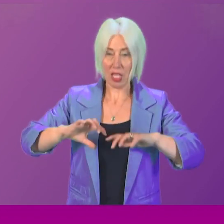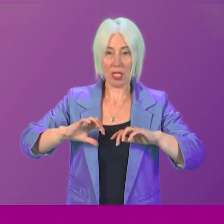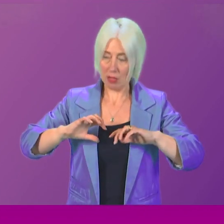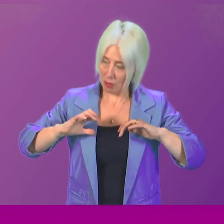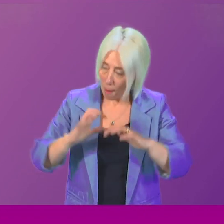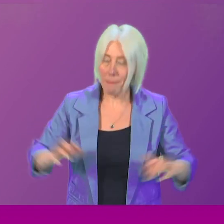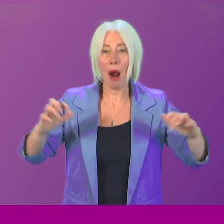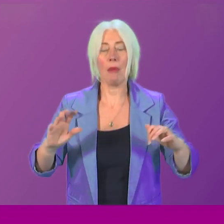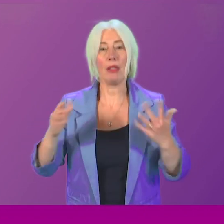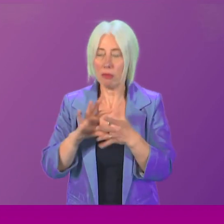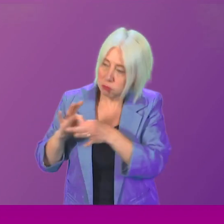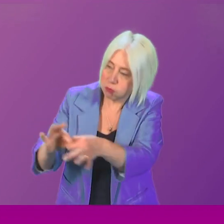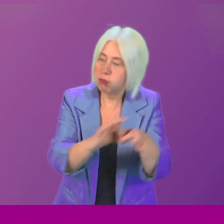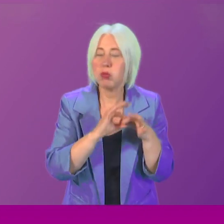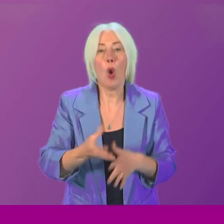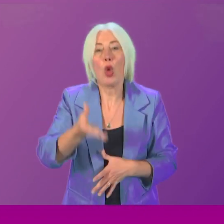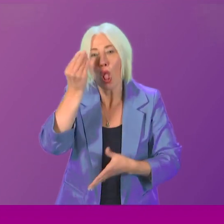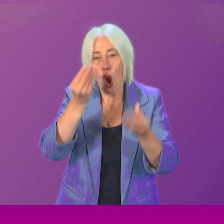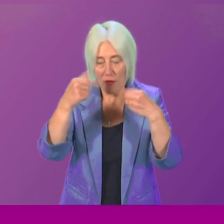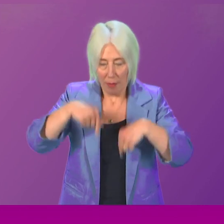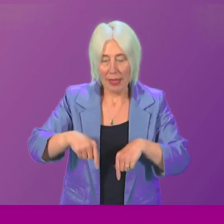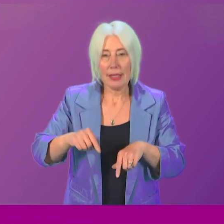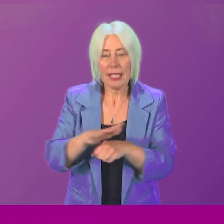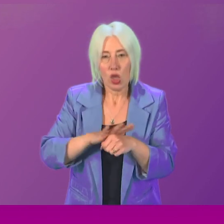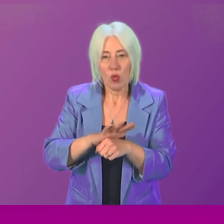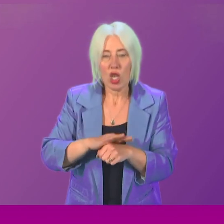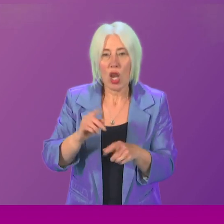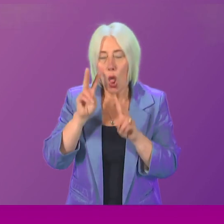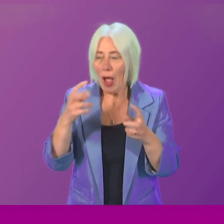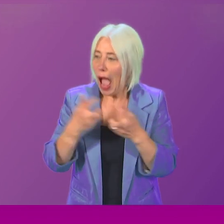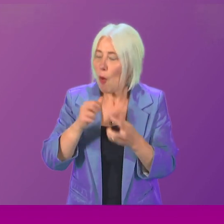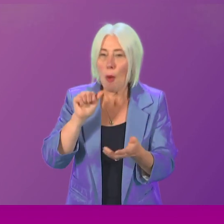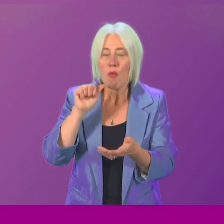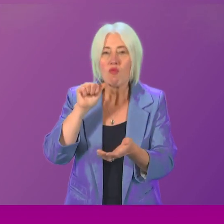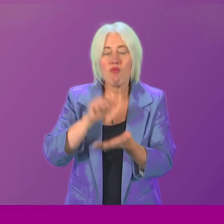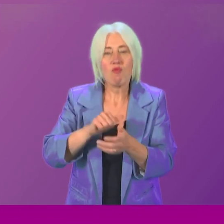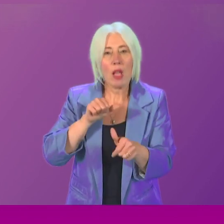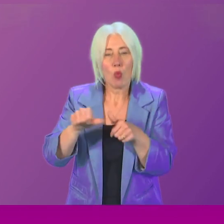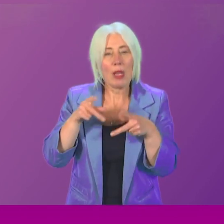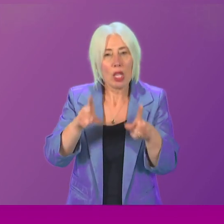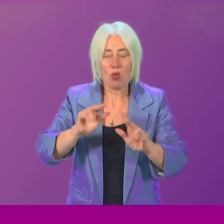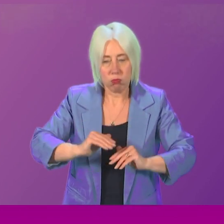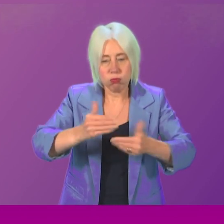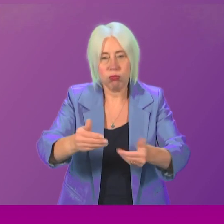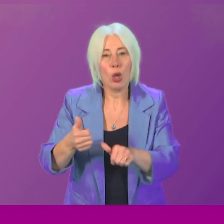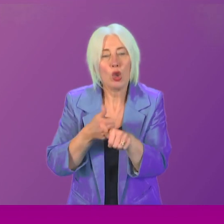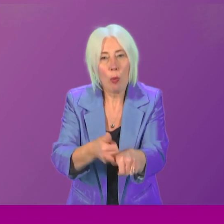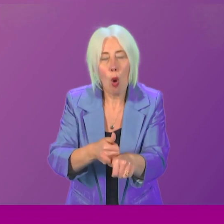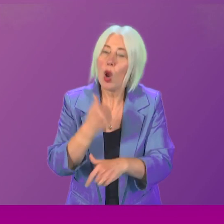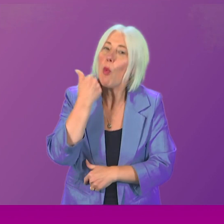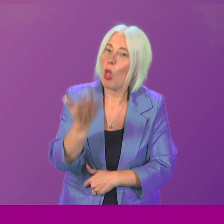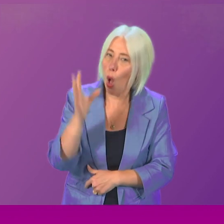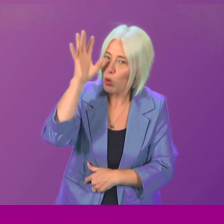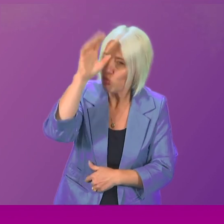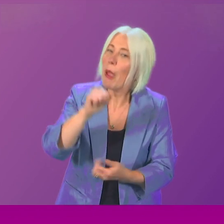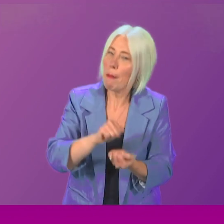making sure that we do learn these lessons and we find the most appropriate ways of delivering support and always remembering. Jim Fairley, to be followed